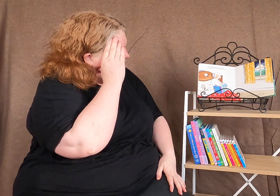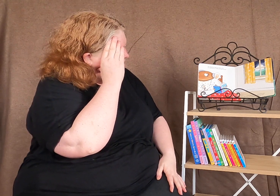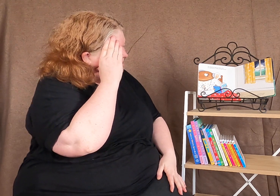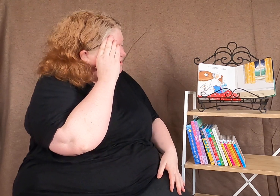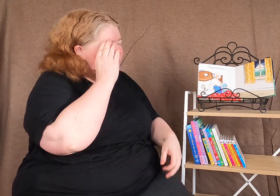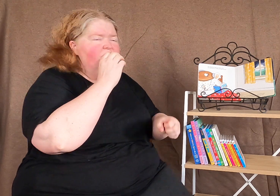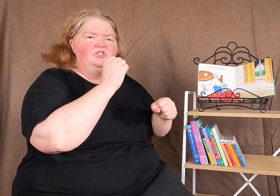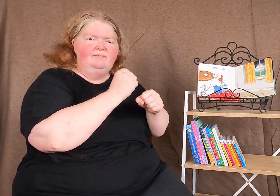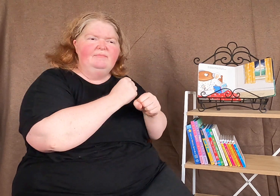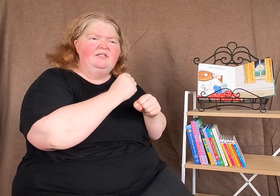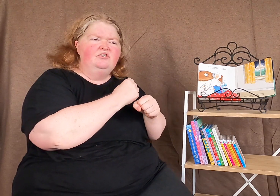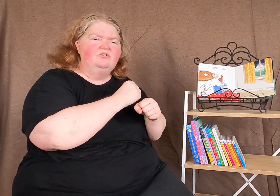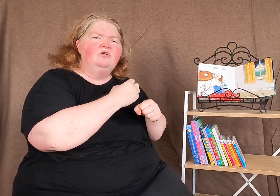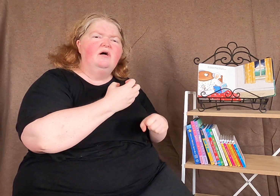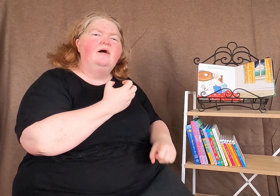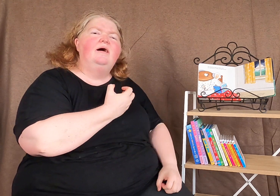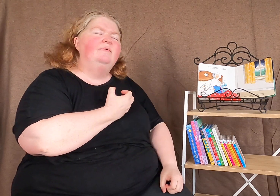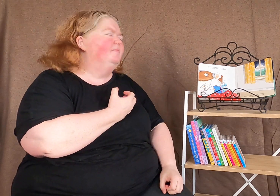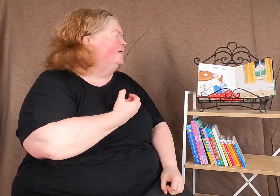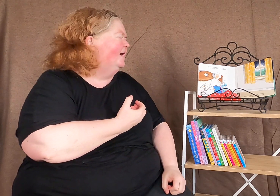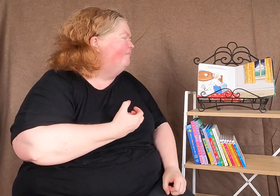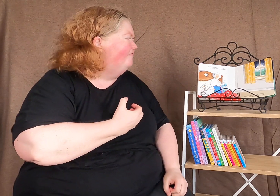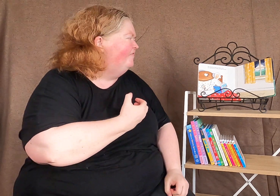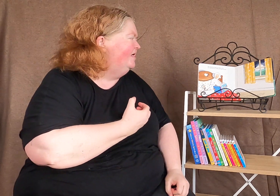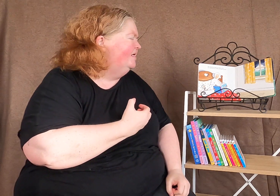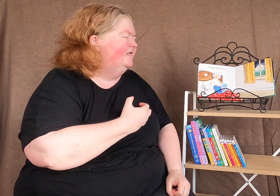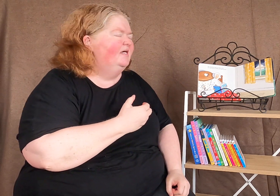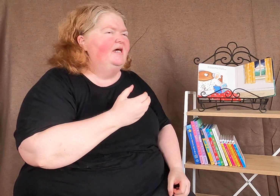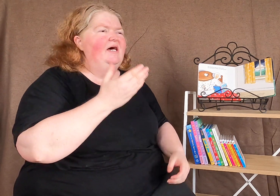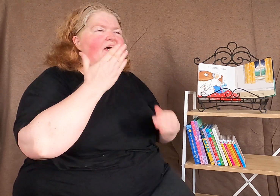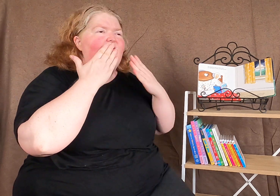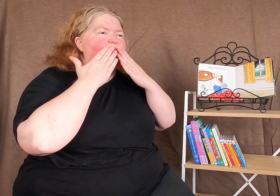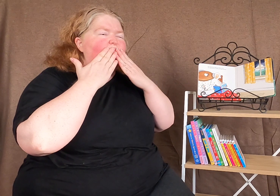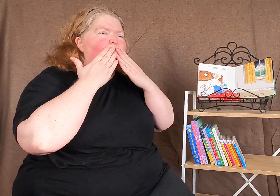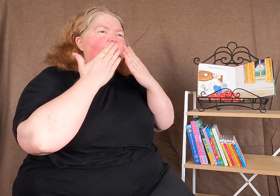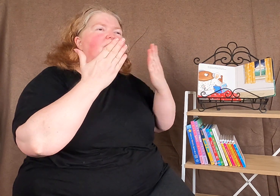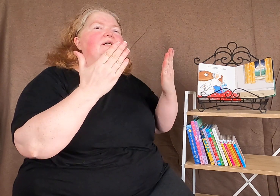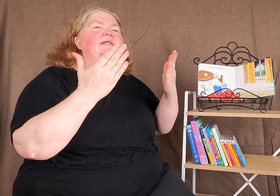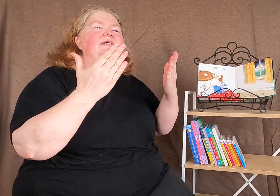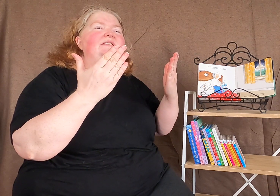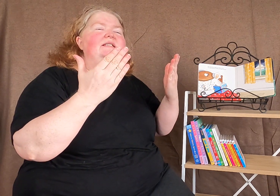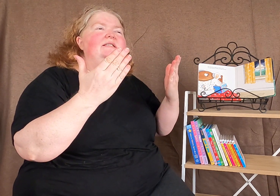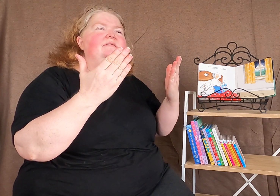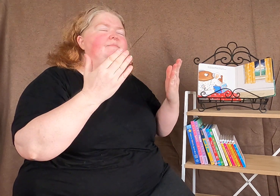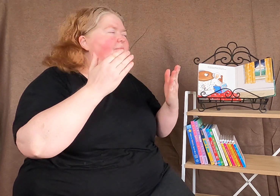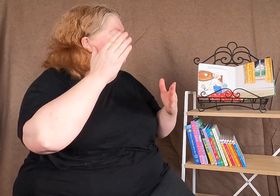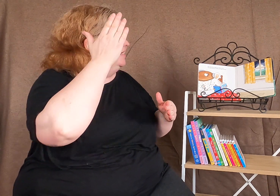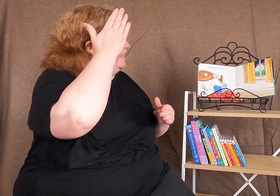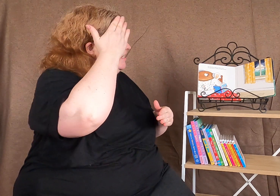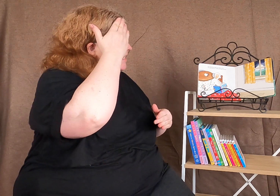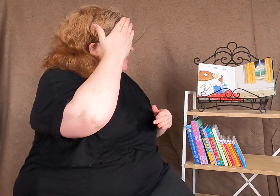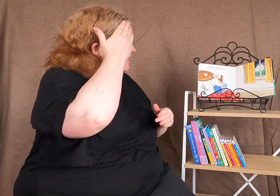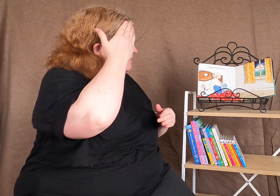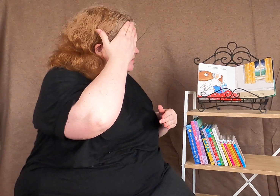She makes sure I'm comfy and kisses my head.